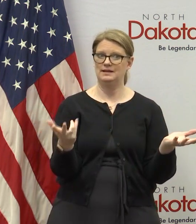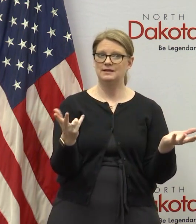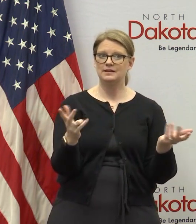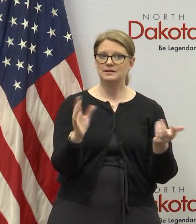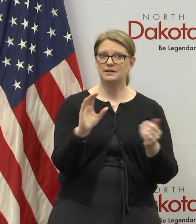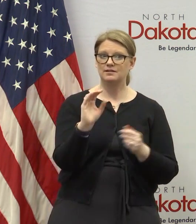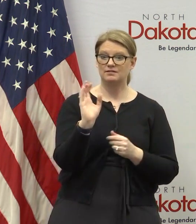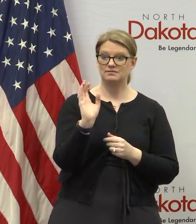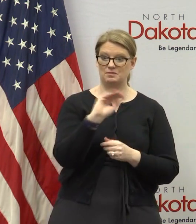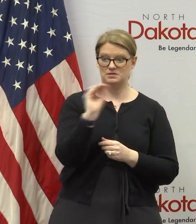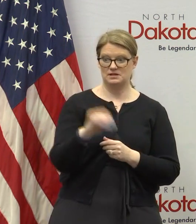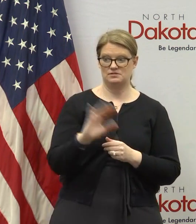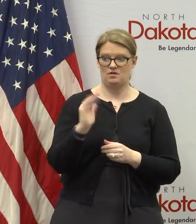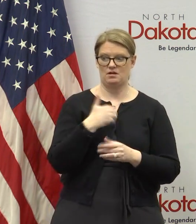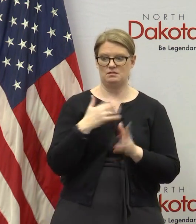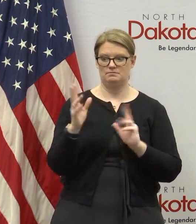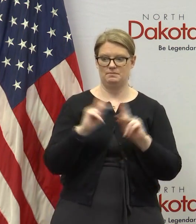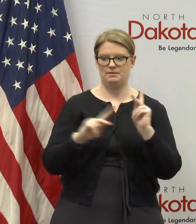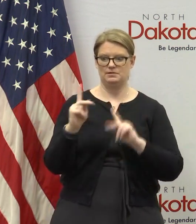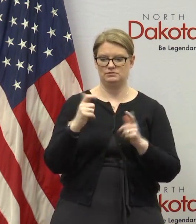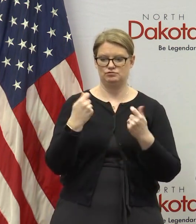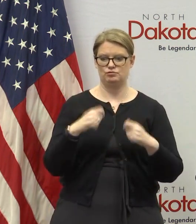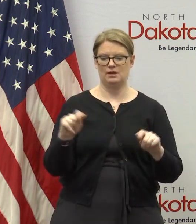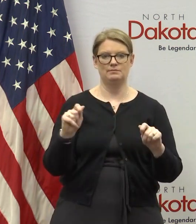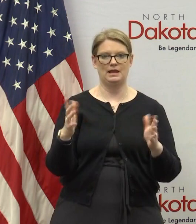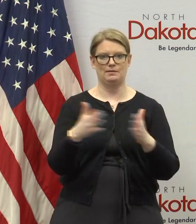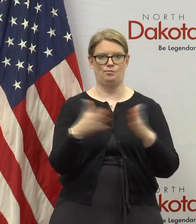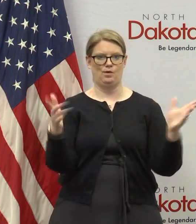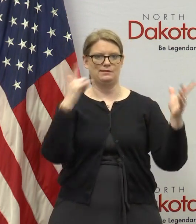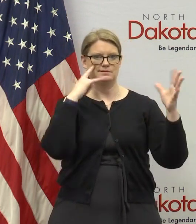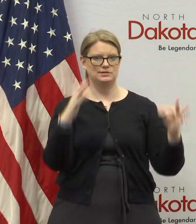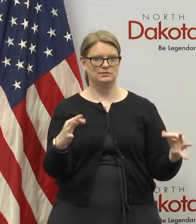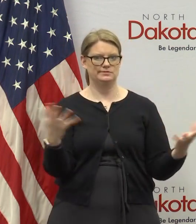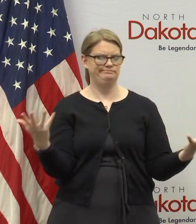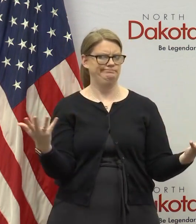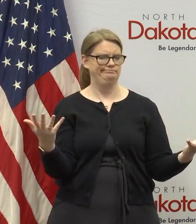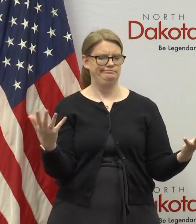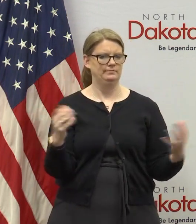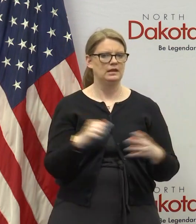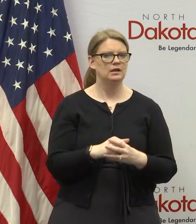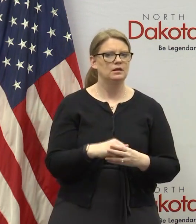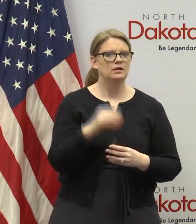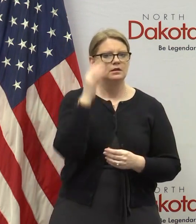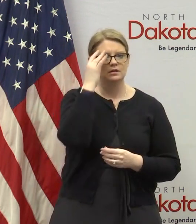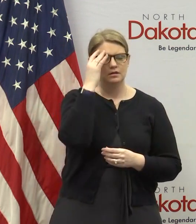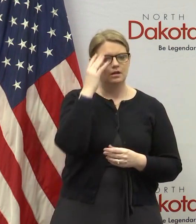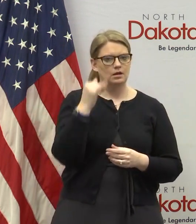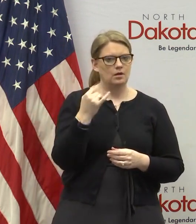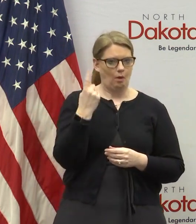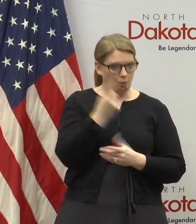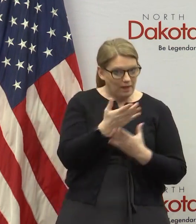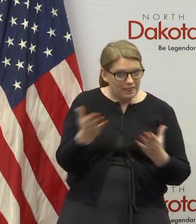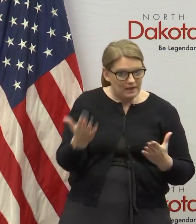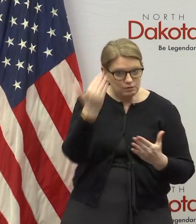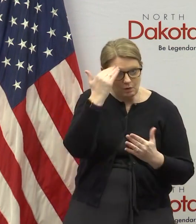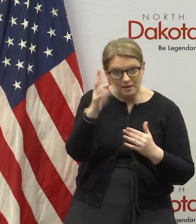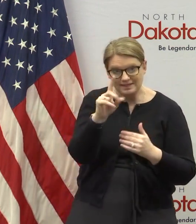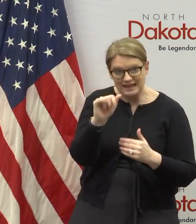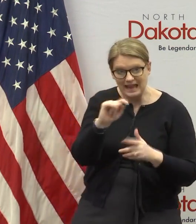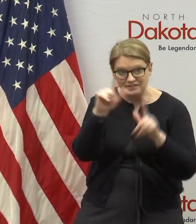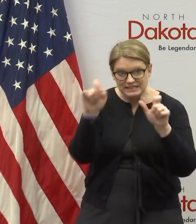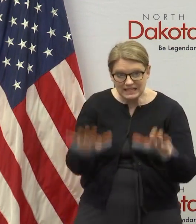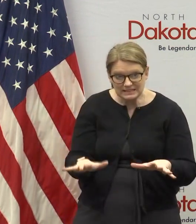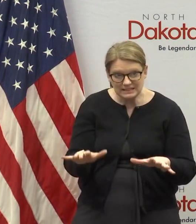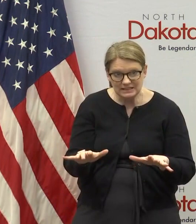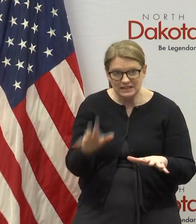of our of our population to to try to make broad decisions and we know that the data we one thing we know about the data of testing is that